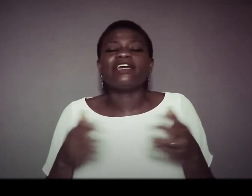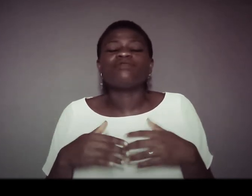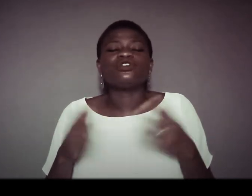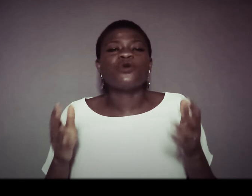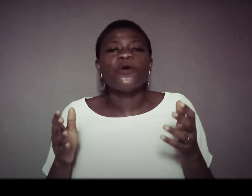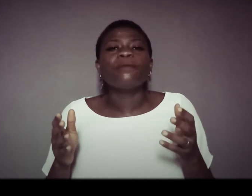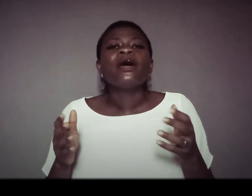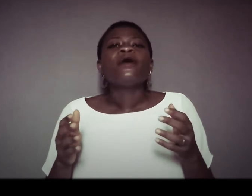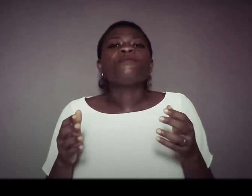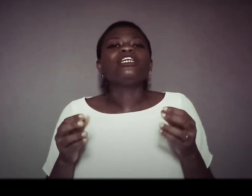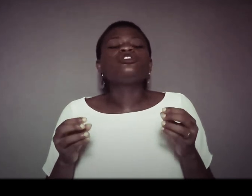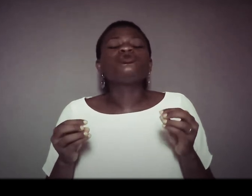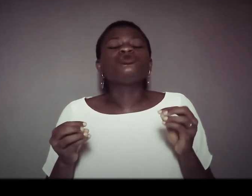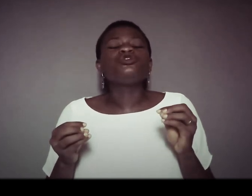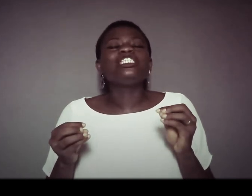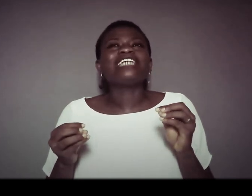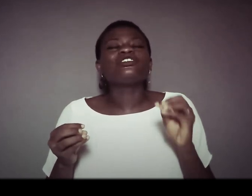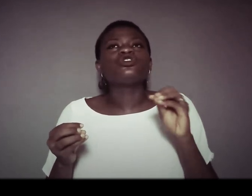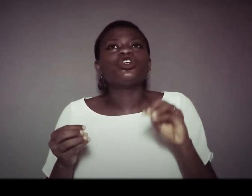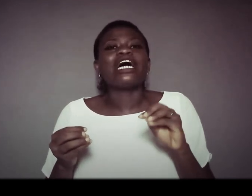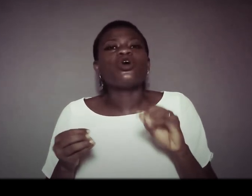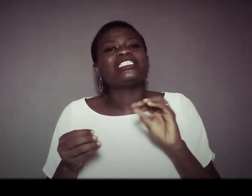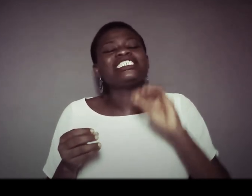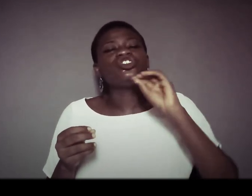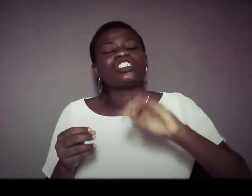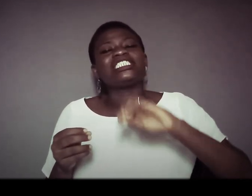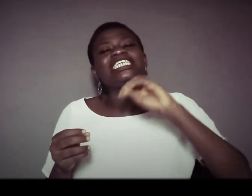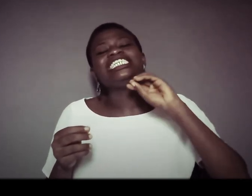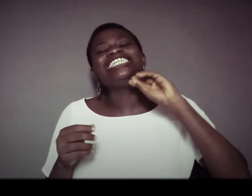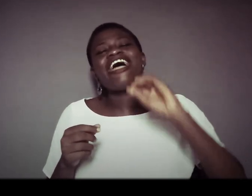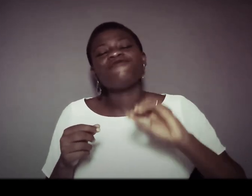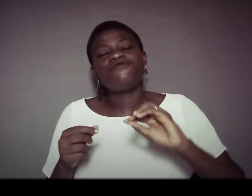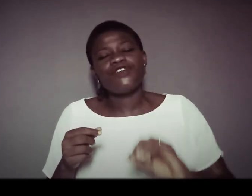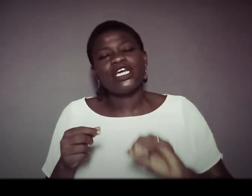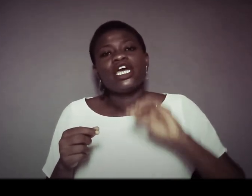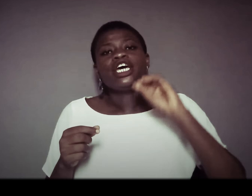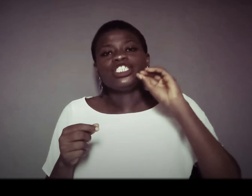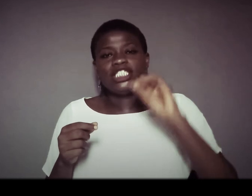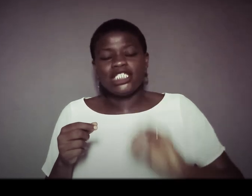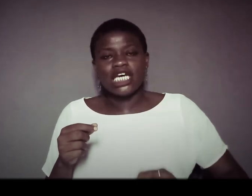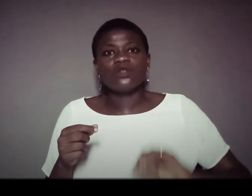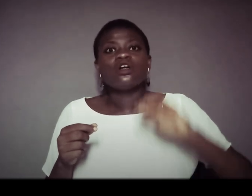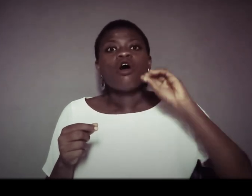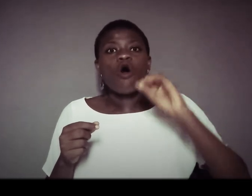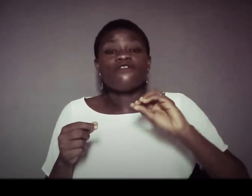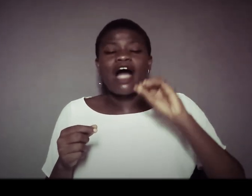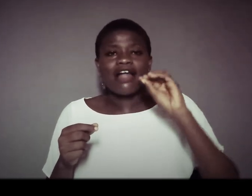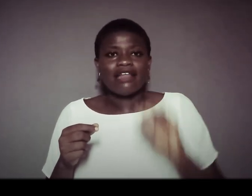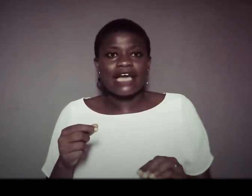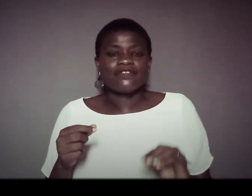everybody should go home but to that's to show you that god is interested in every detail of our lives